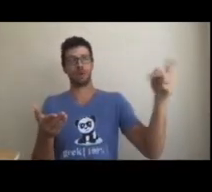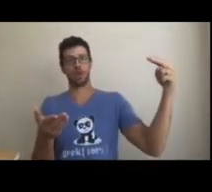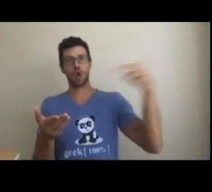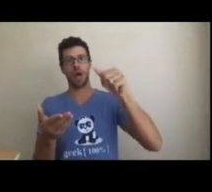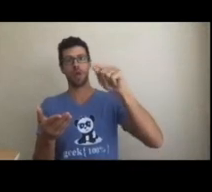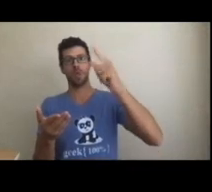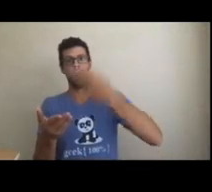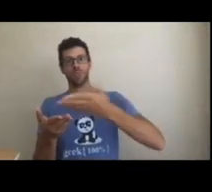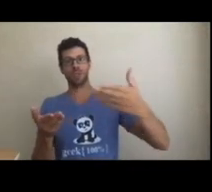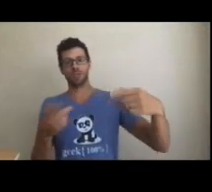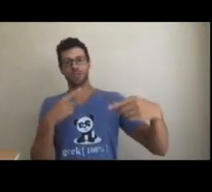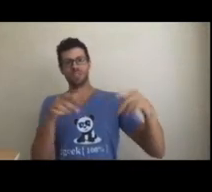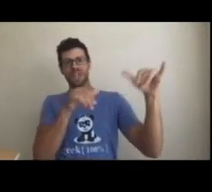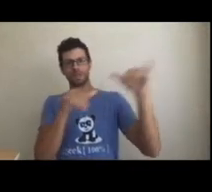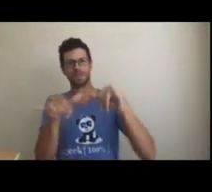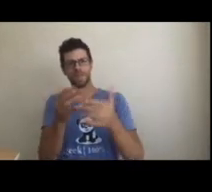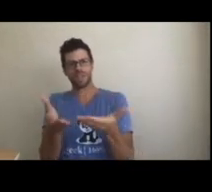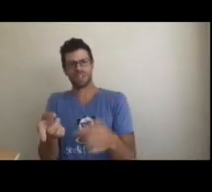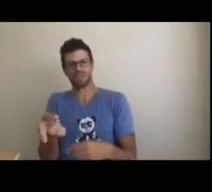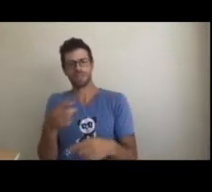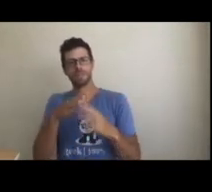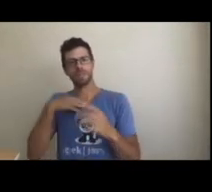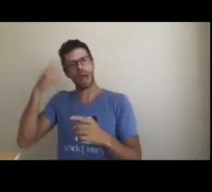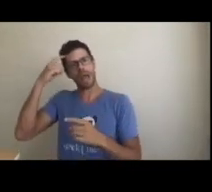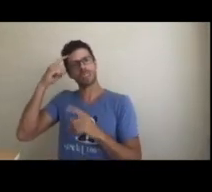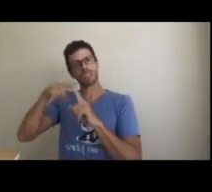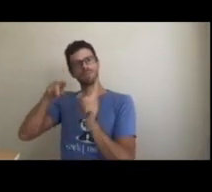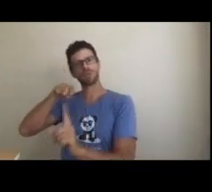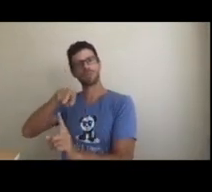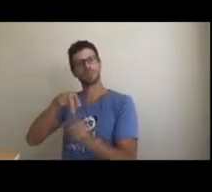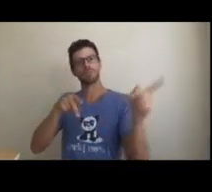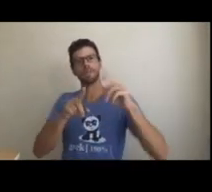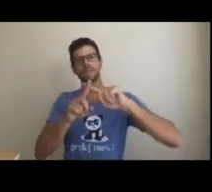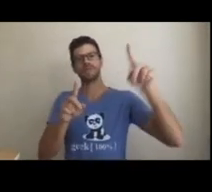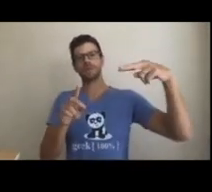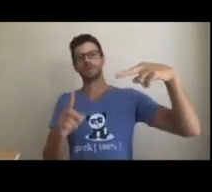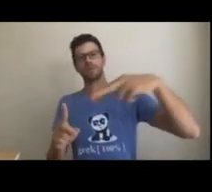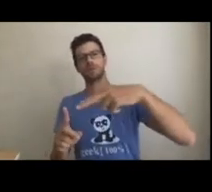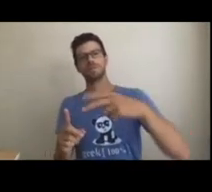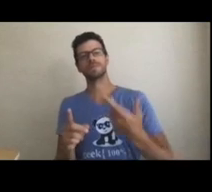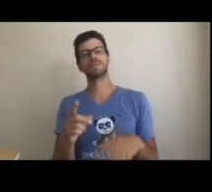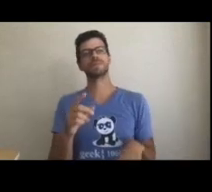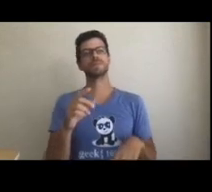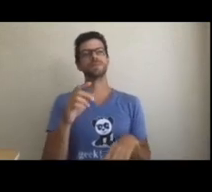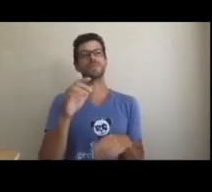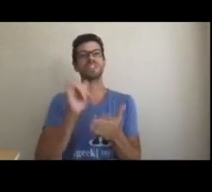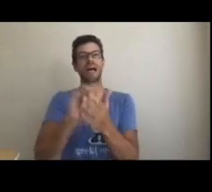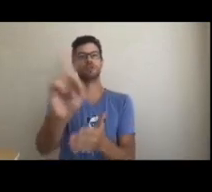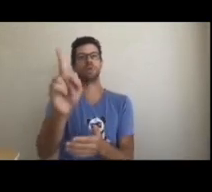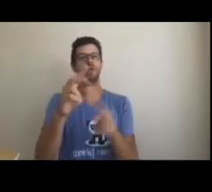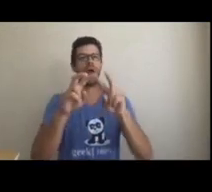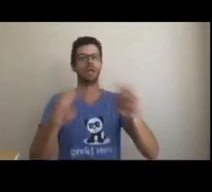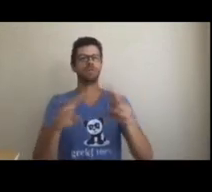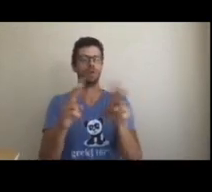with her lips shown and a shawl around her. Now, look at the middle picture. Which does this